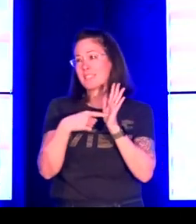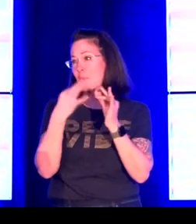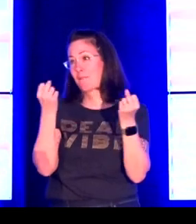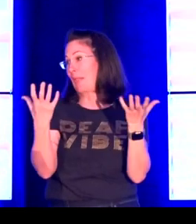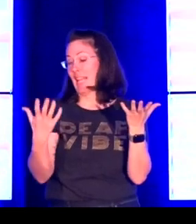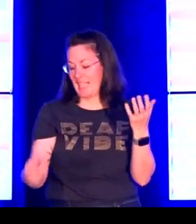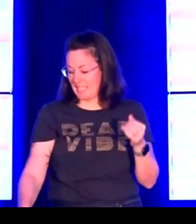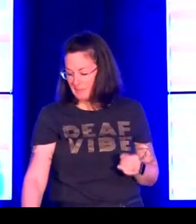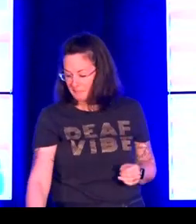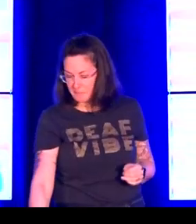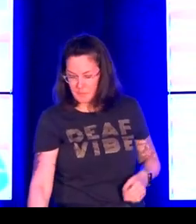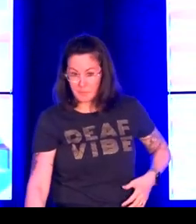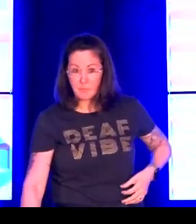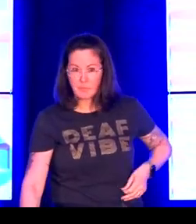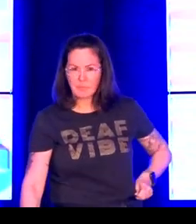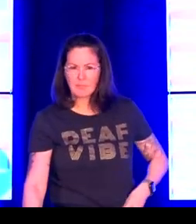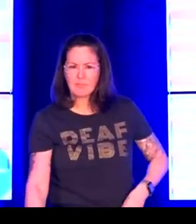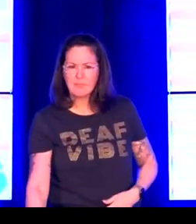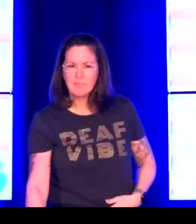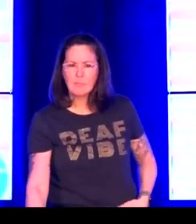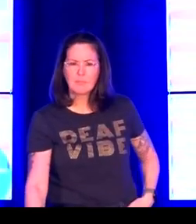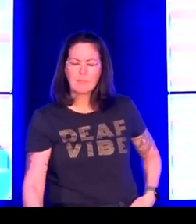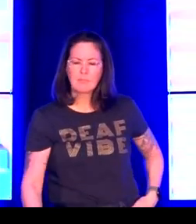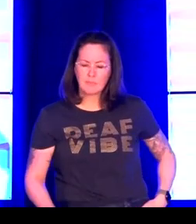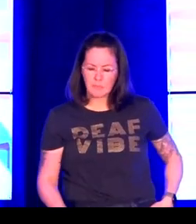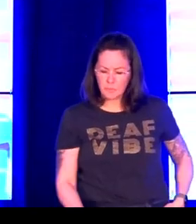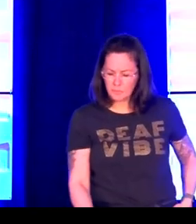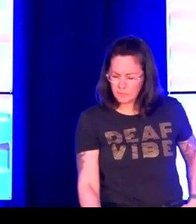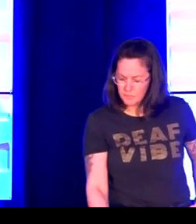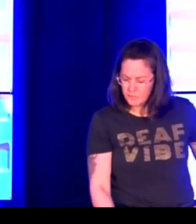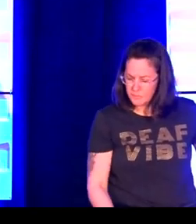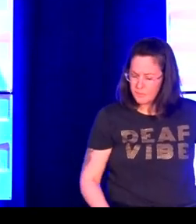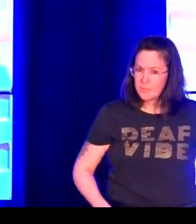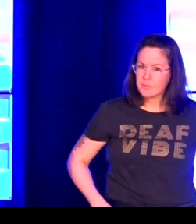and that is just one very simple example of many